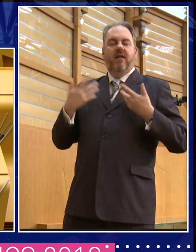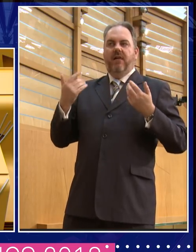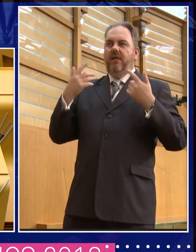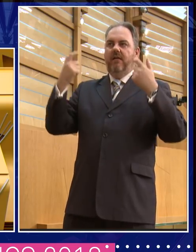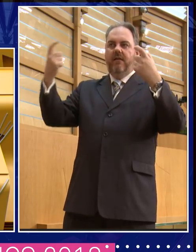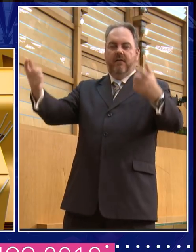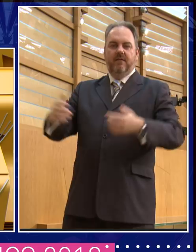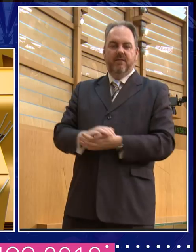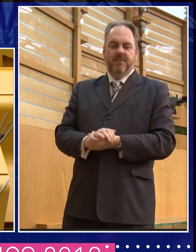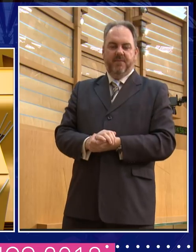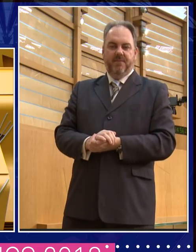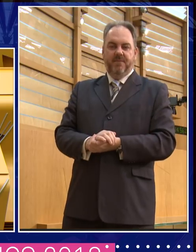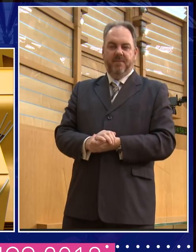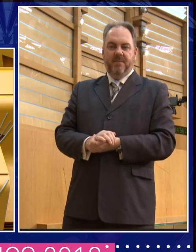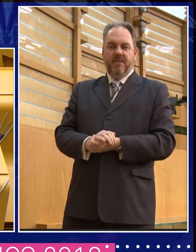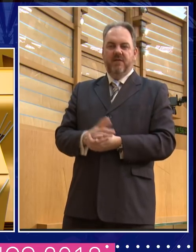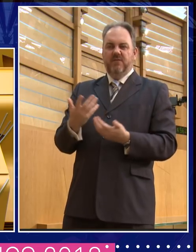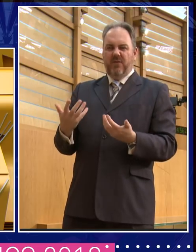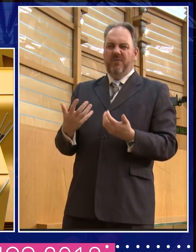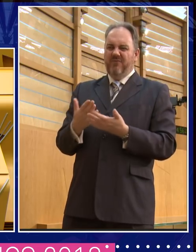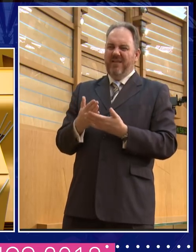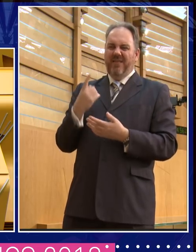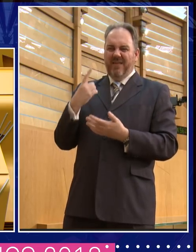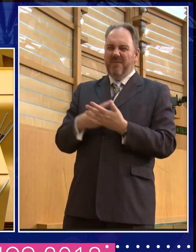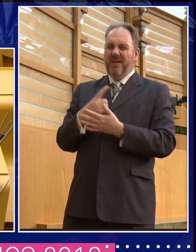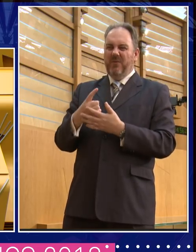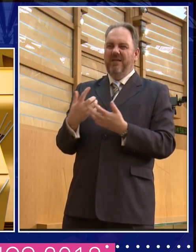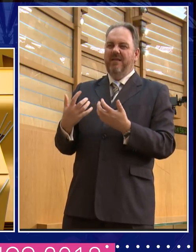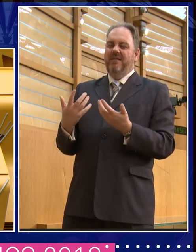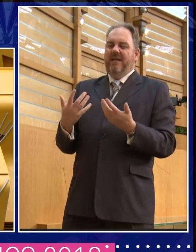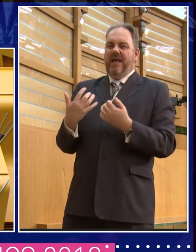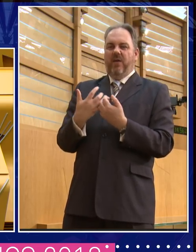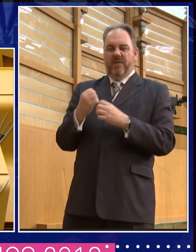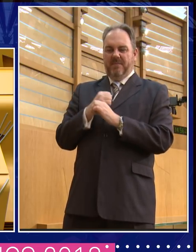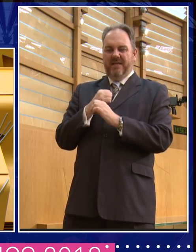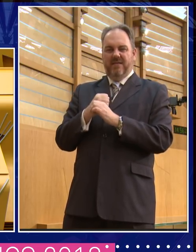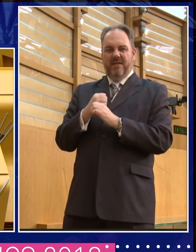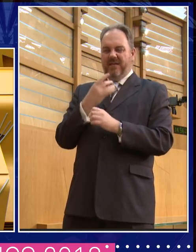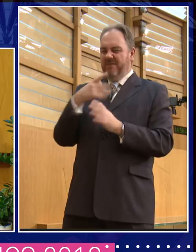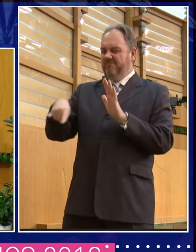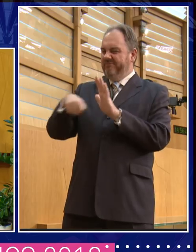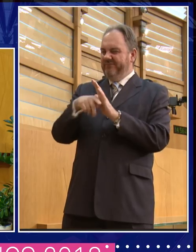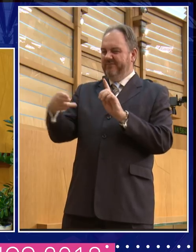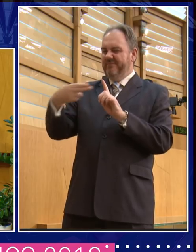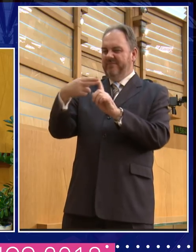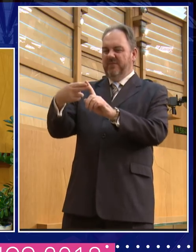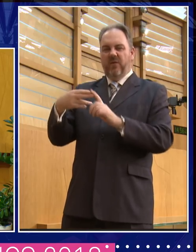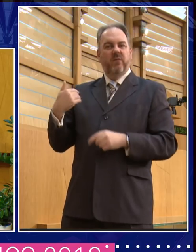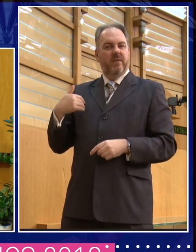when women do speak out, how they're then, um, how they're then spoken about further. Does that make I mean, a good example of that is,